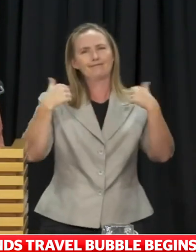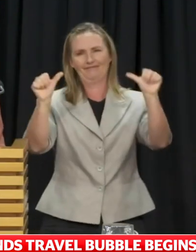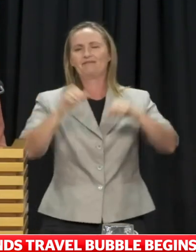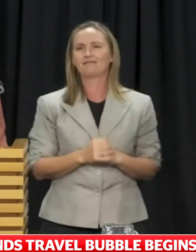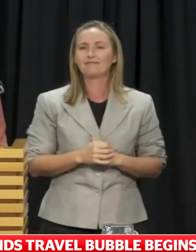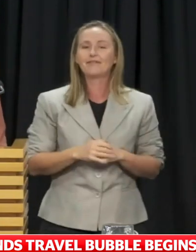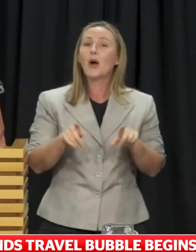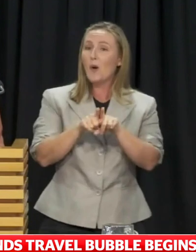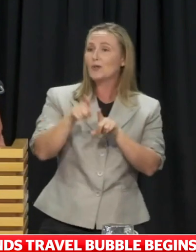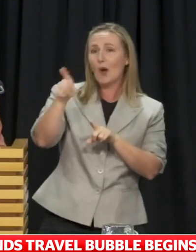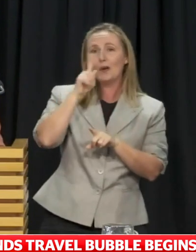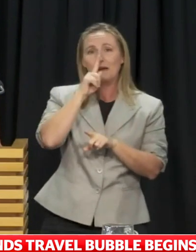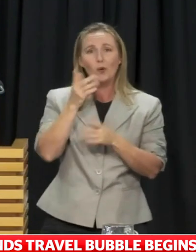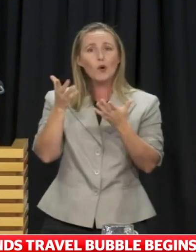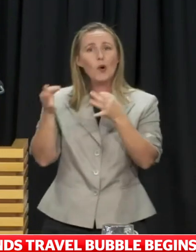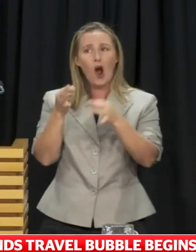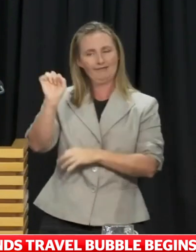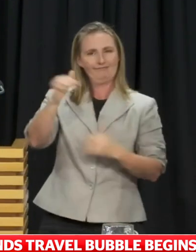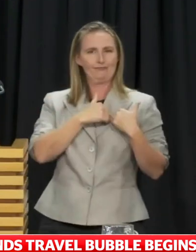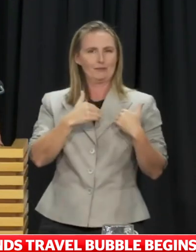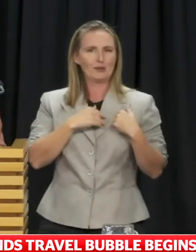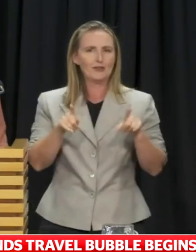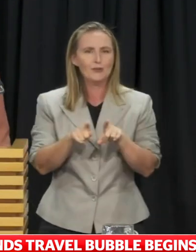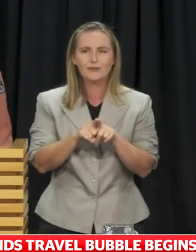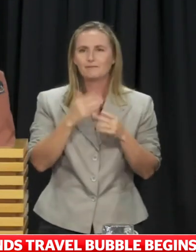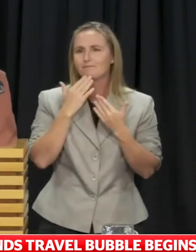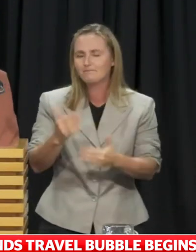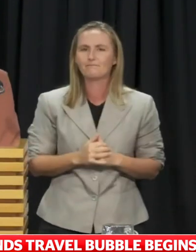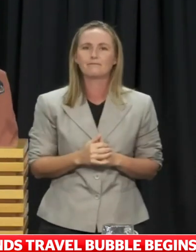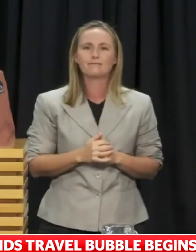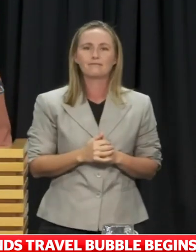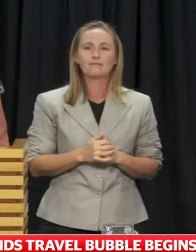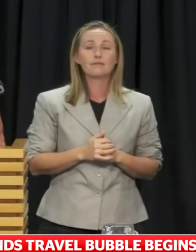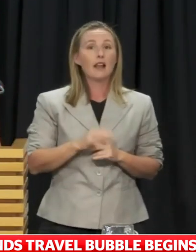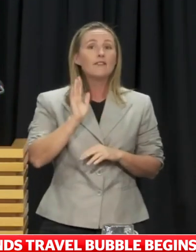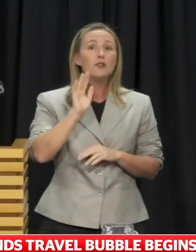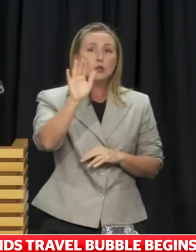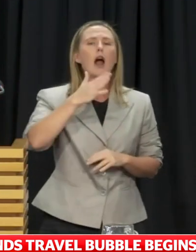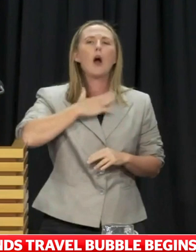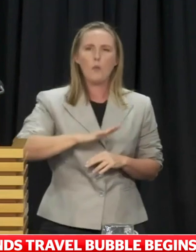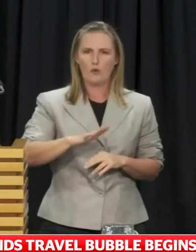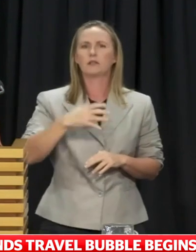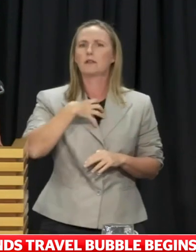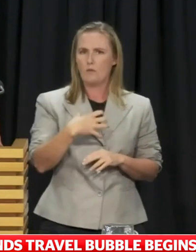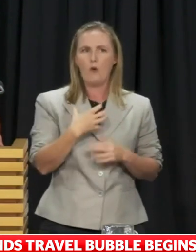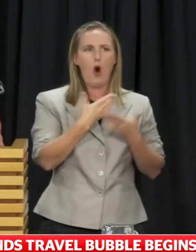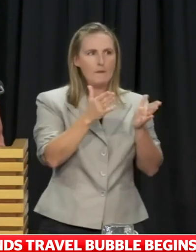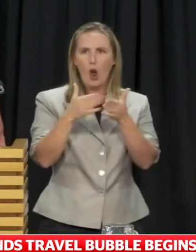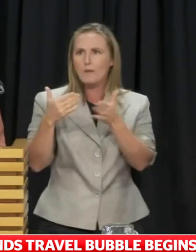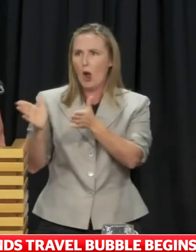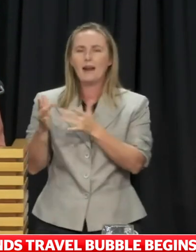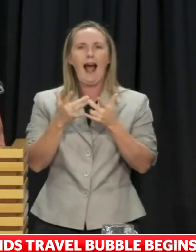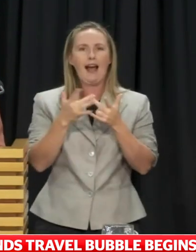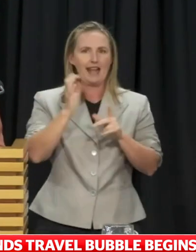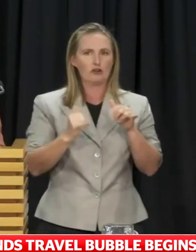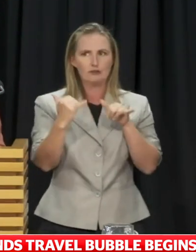Cook Islands. We will over time look to incrementally extend quarantine-free travel to other countries, as it is safe to do so. But